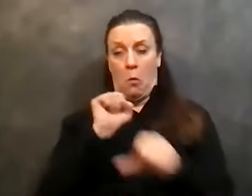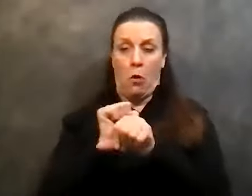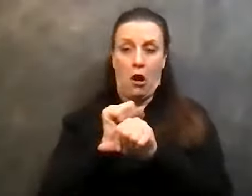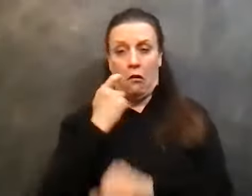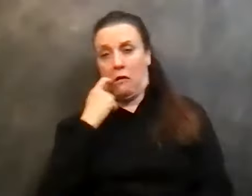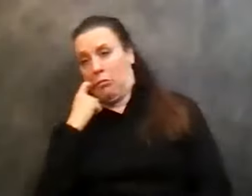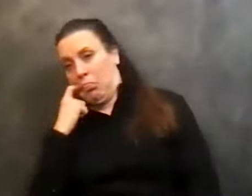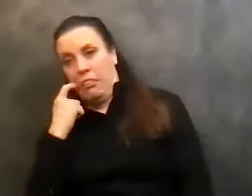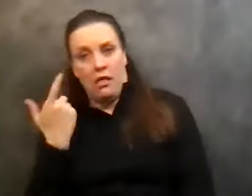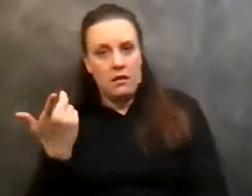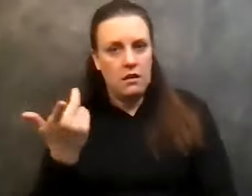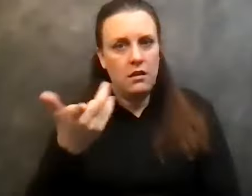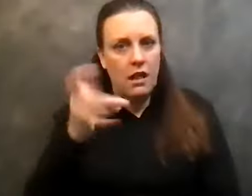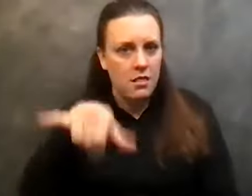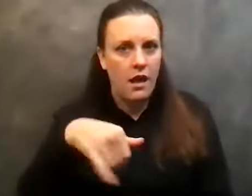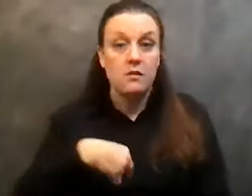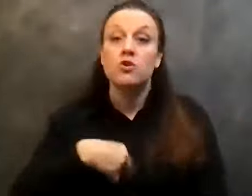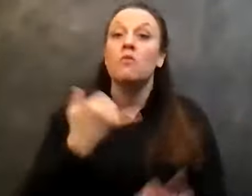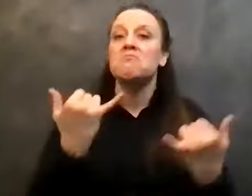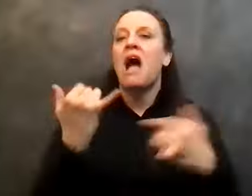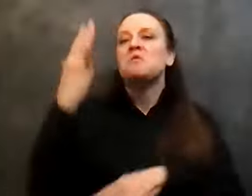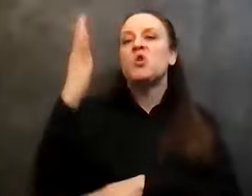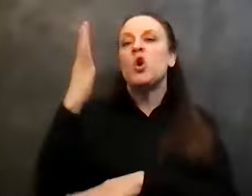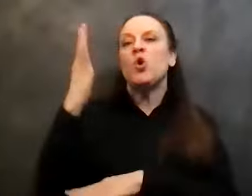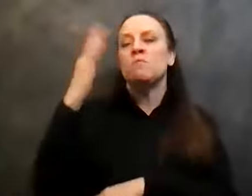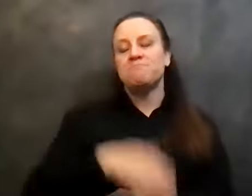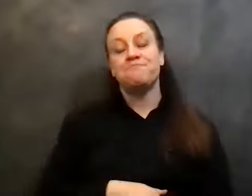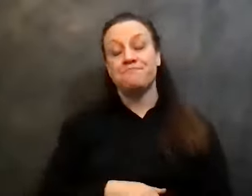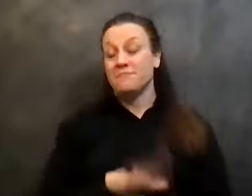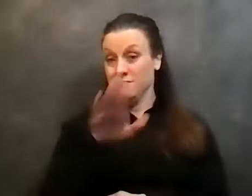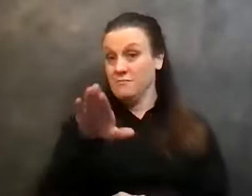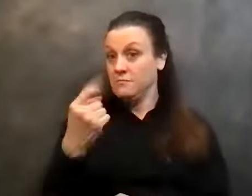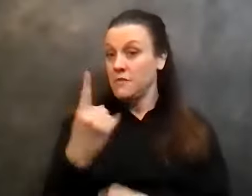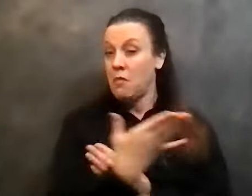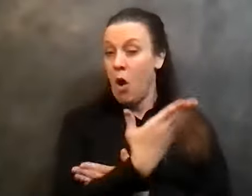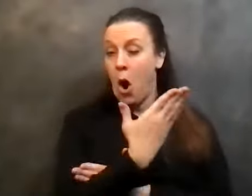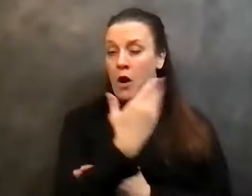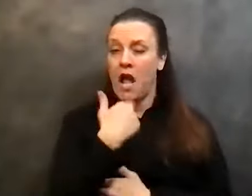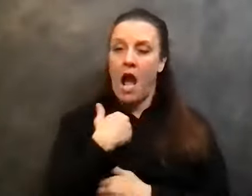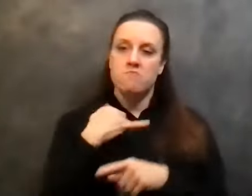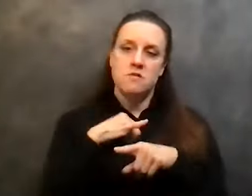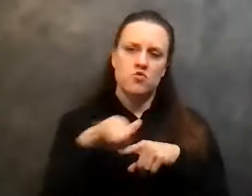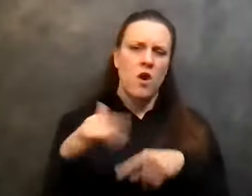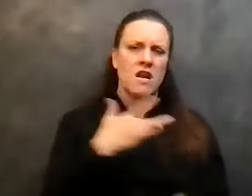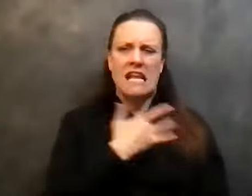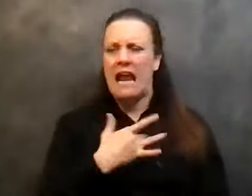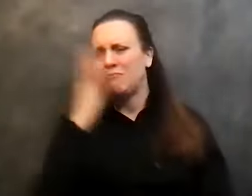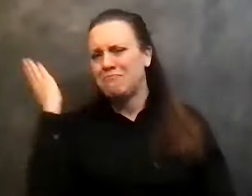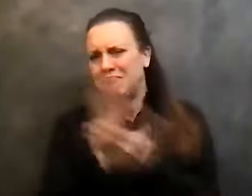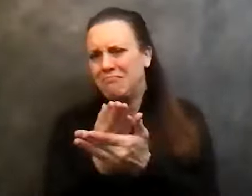it's like noon, it's noon. And the whole morning, swearing to God, I'm never going to drink again. You know, I'm just,